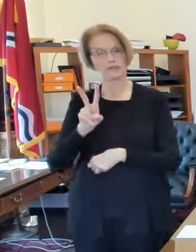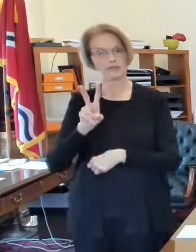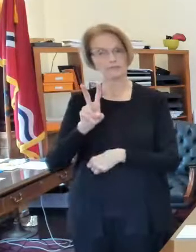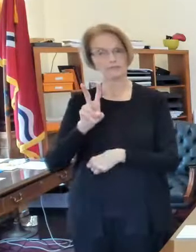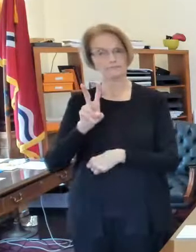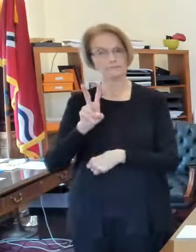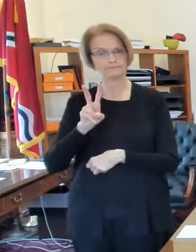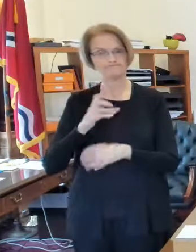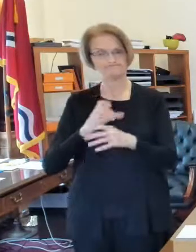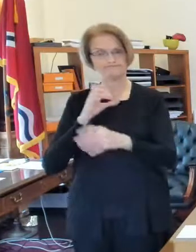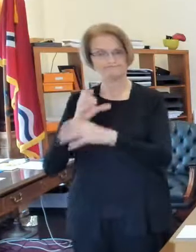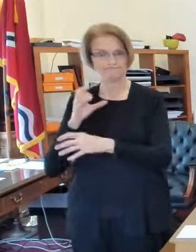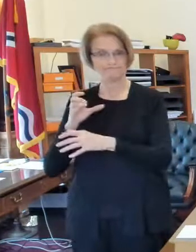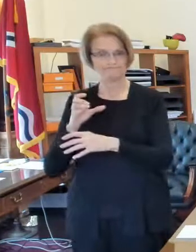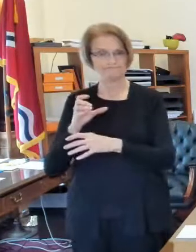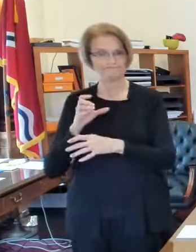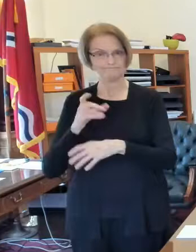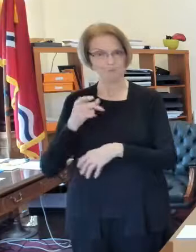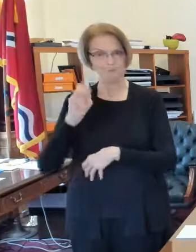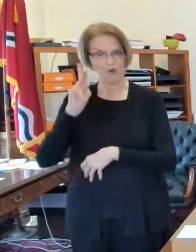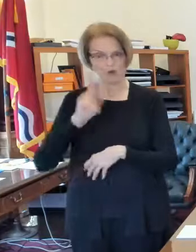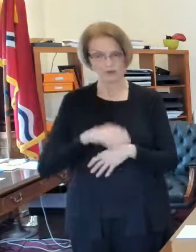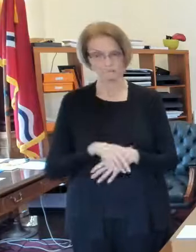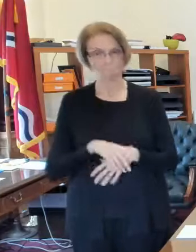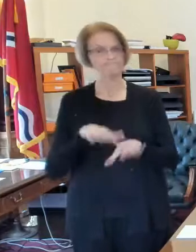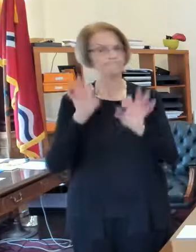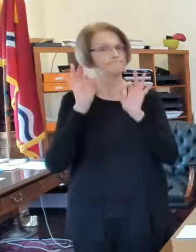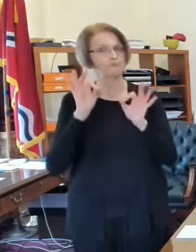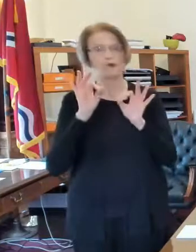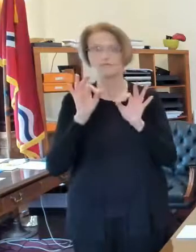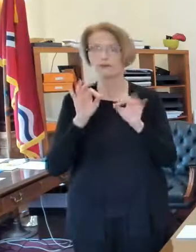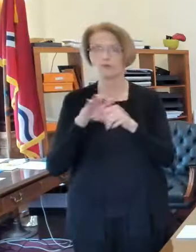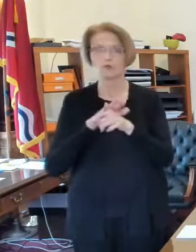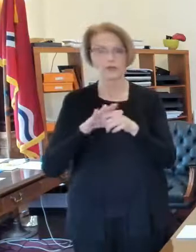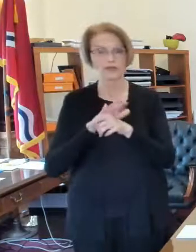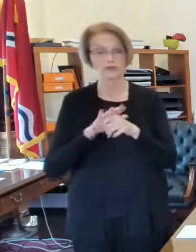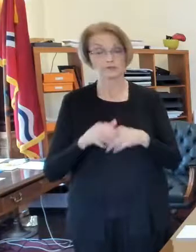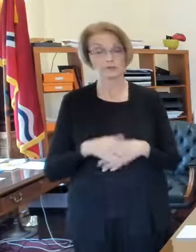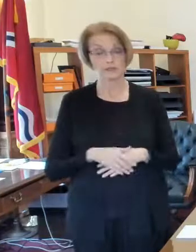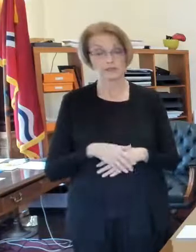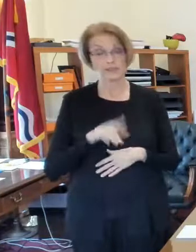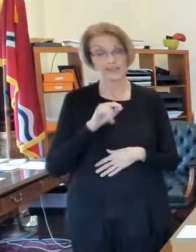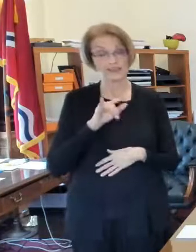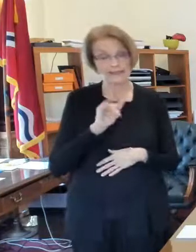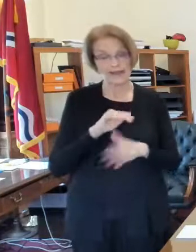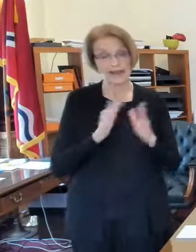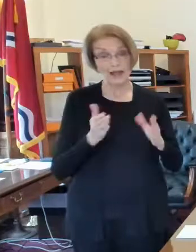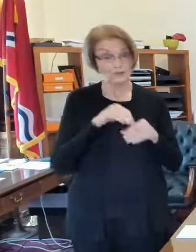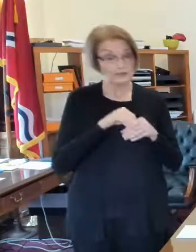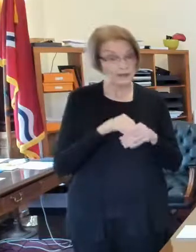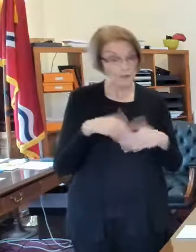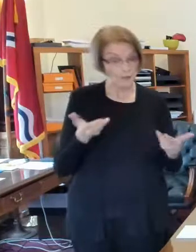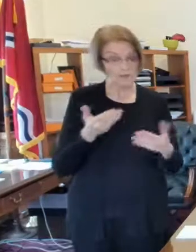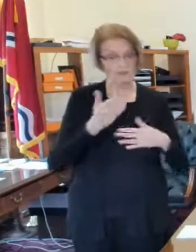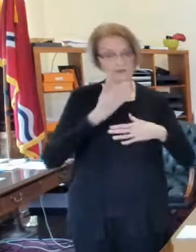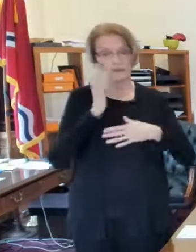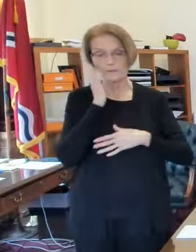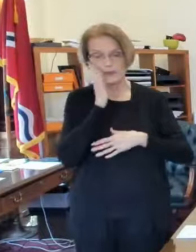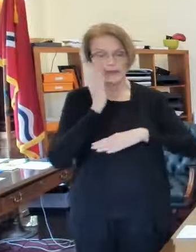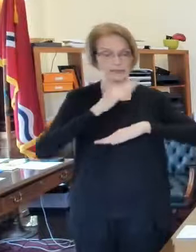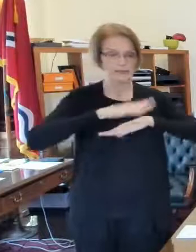which makes it an excellent uh location and these tiny houses will have beds a desk